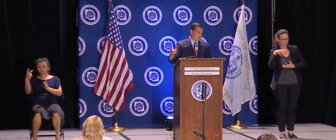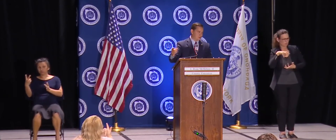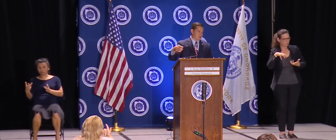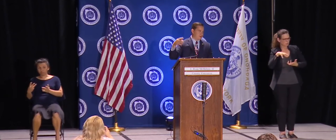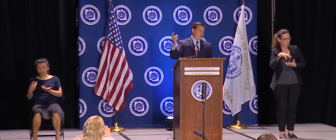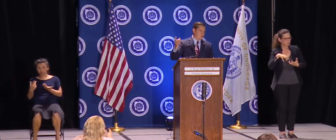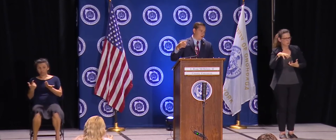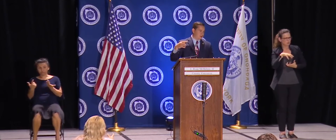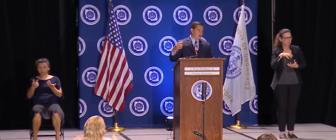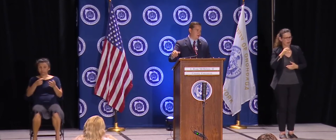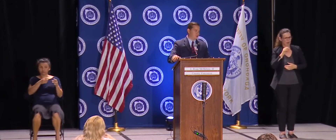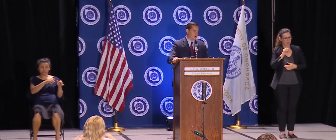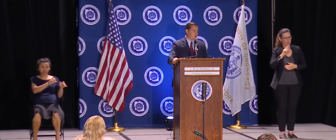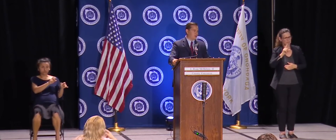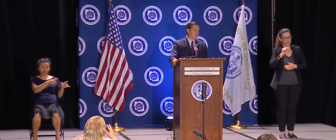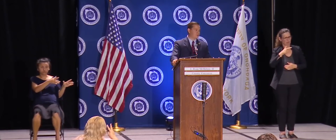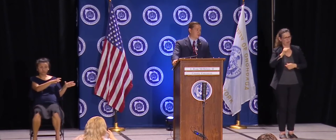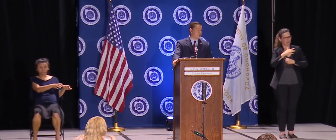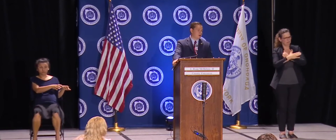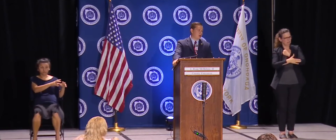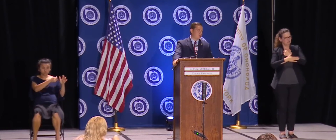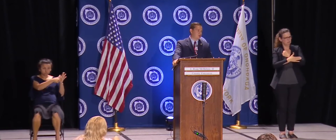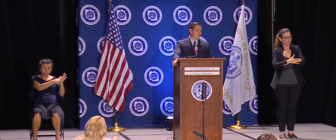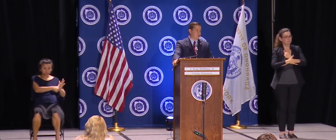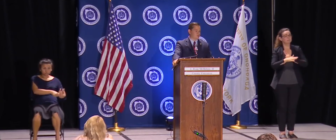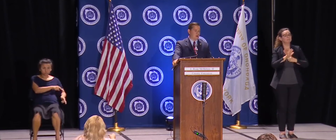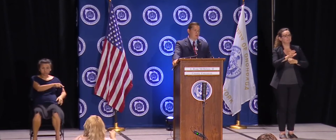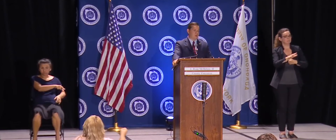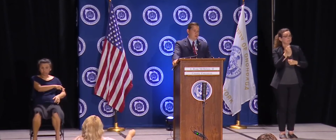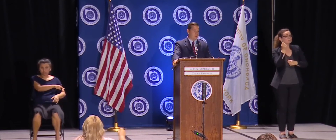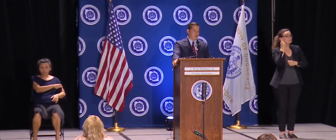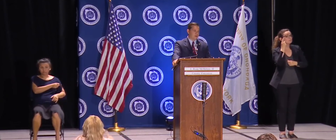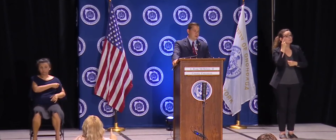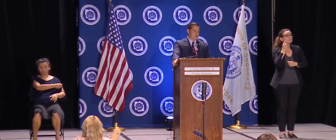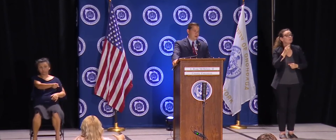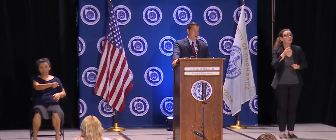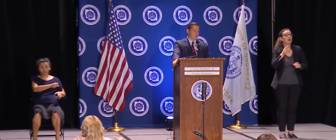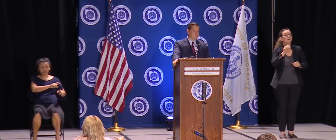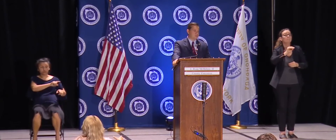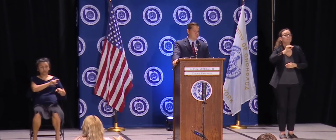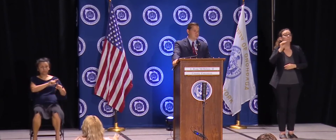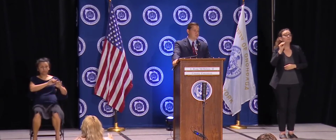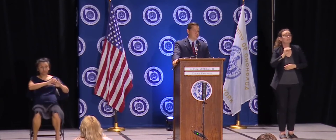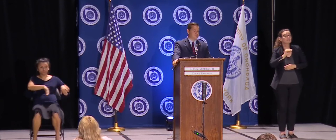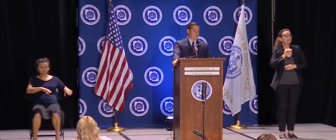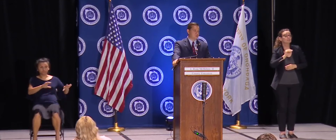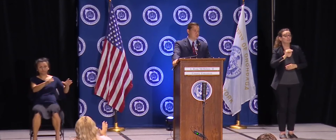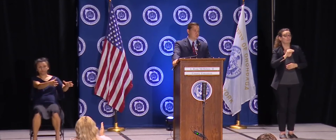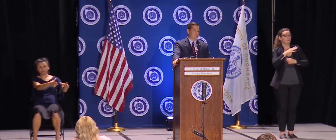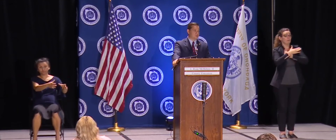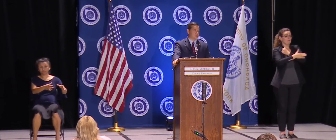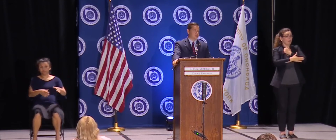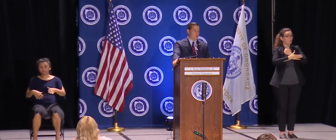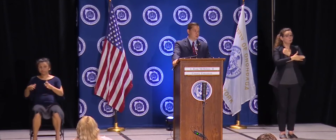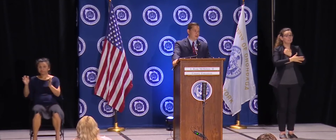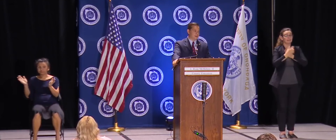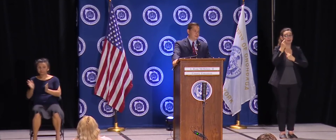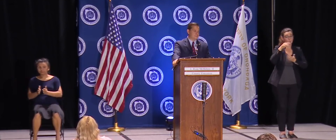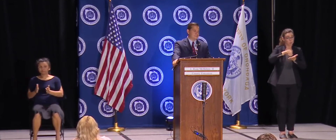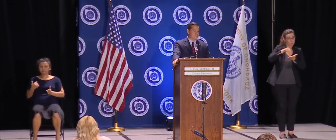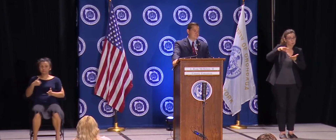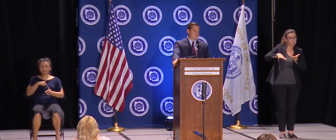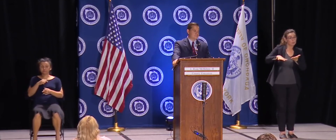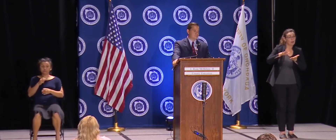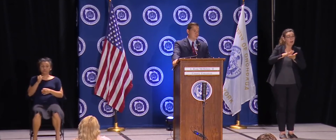Oneida or one of the counties around us. And so that's why we don't really get too excited when